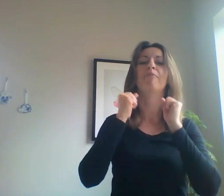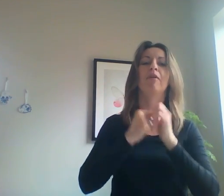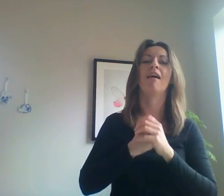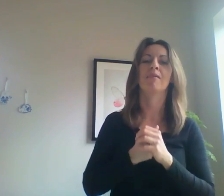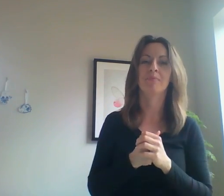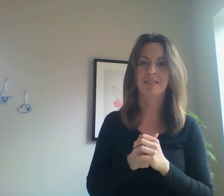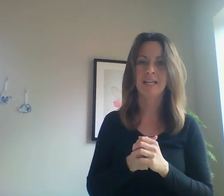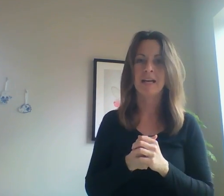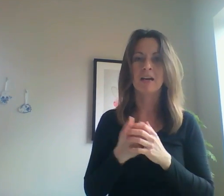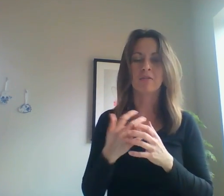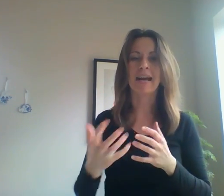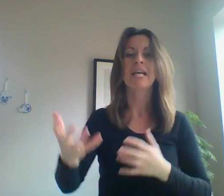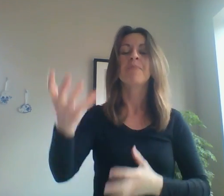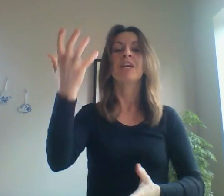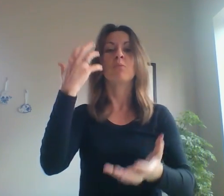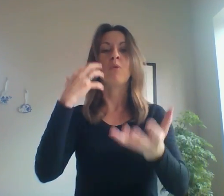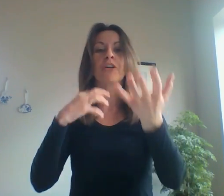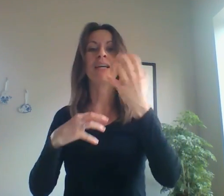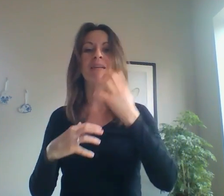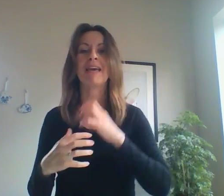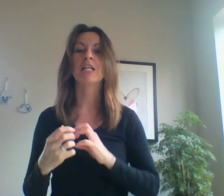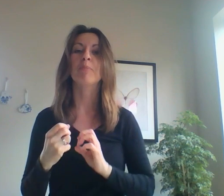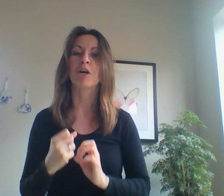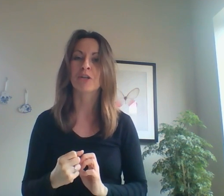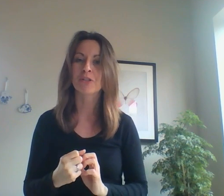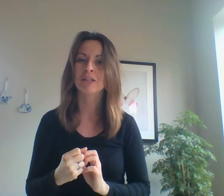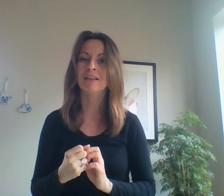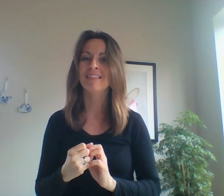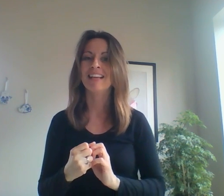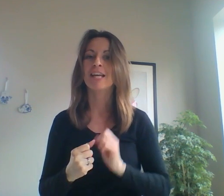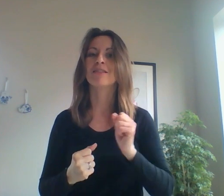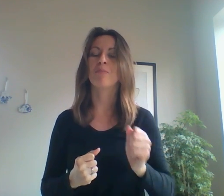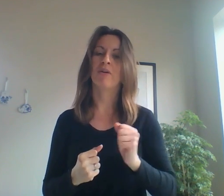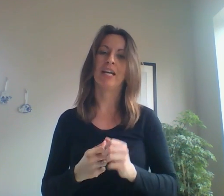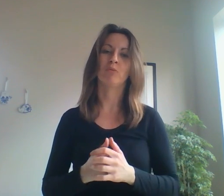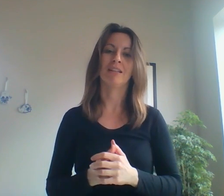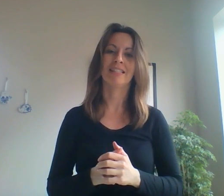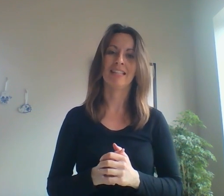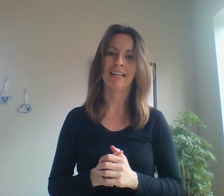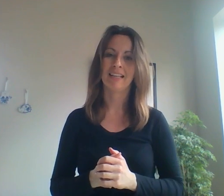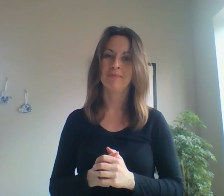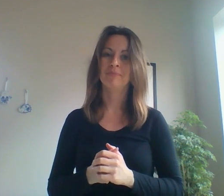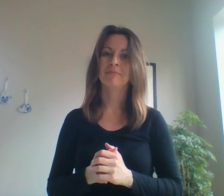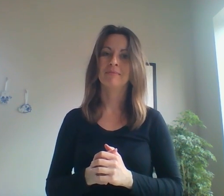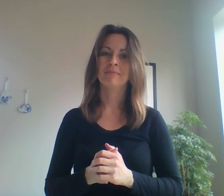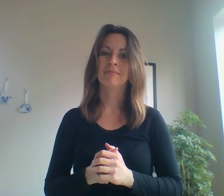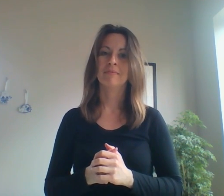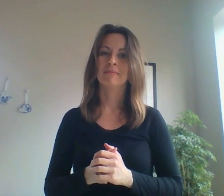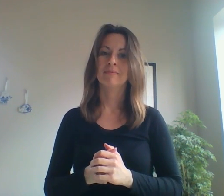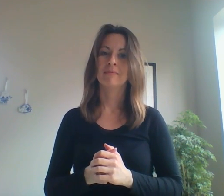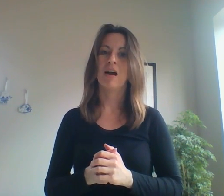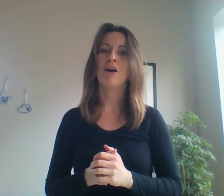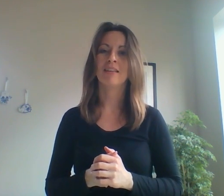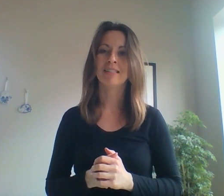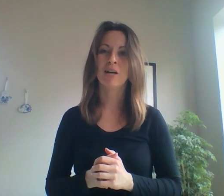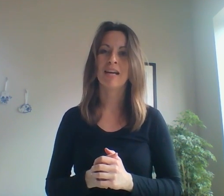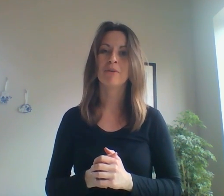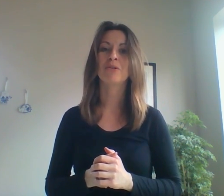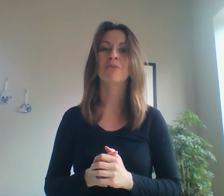plums. Right? The more you can make it personal, the more it will stick. On this note, I'm going to